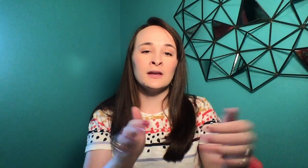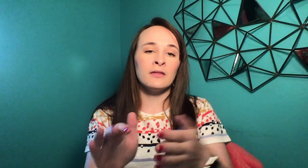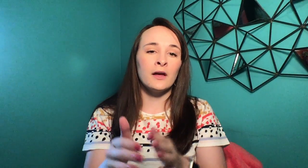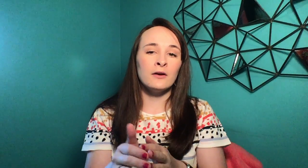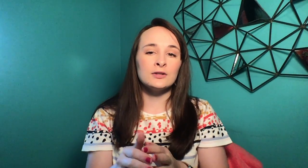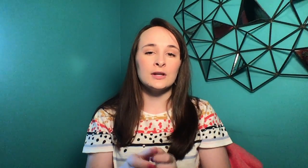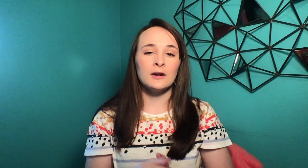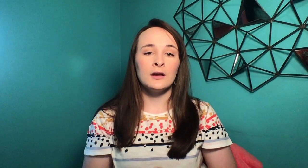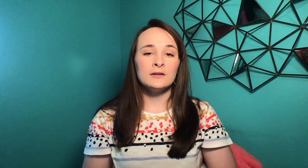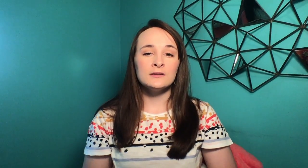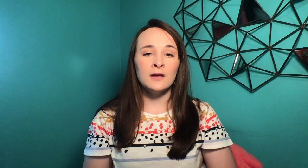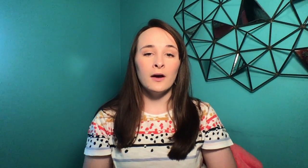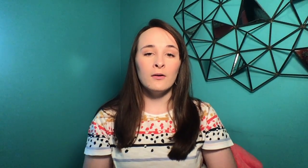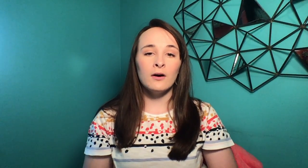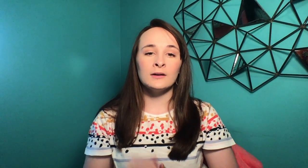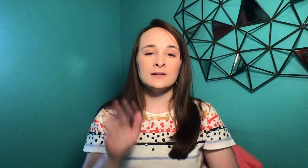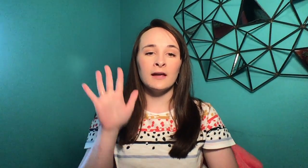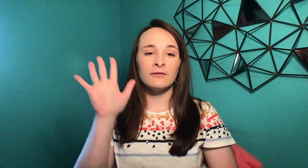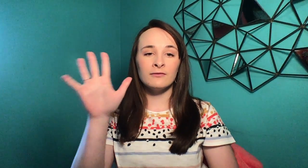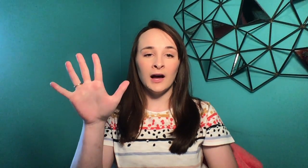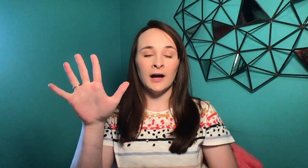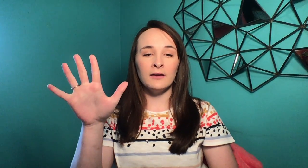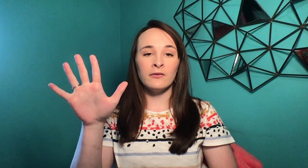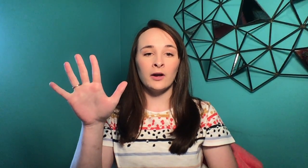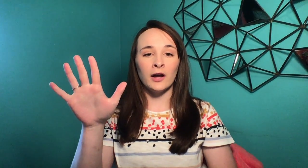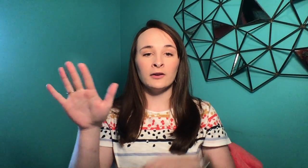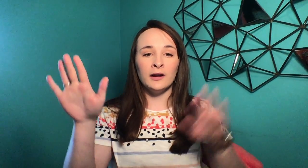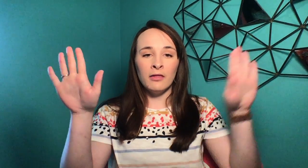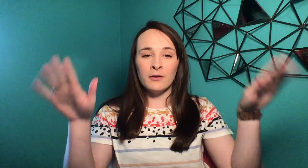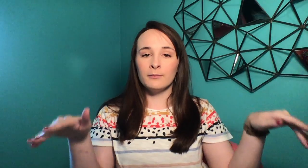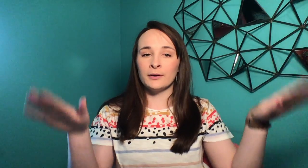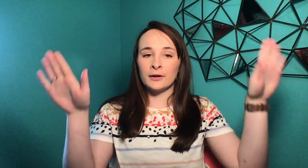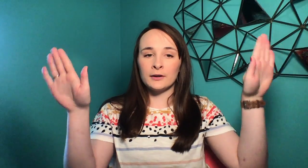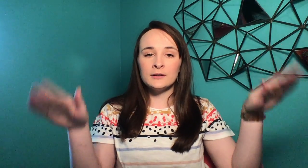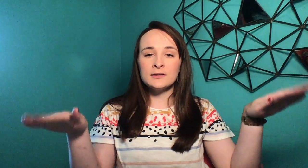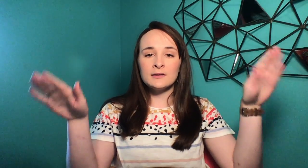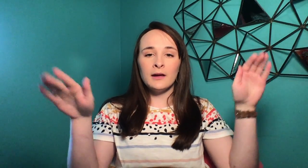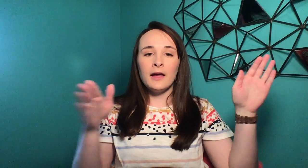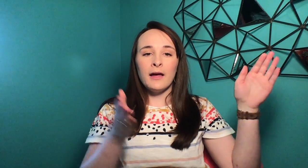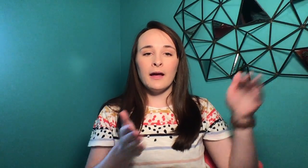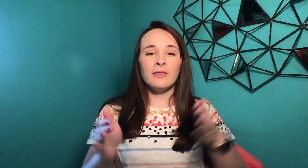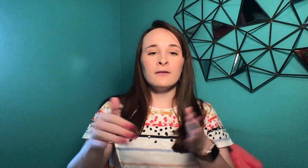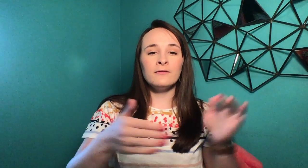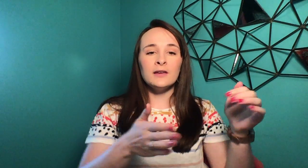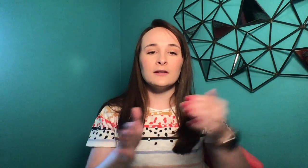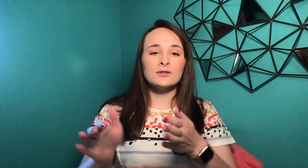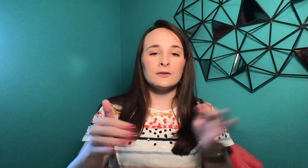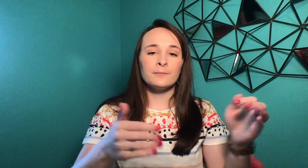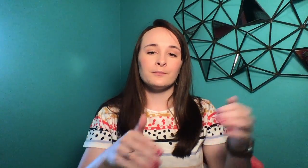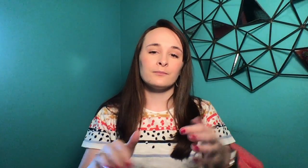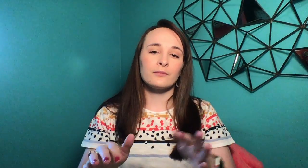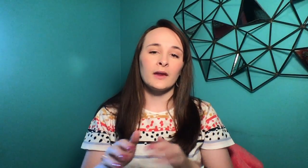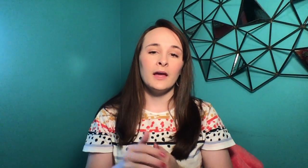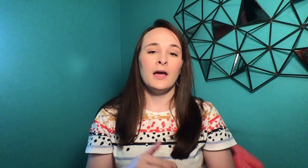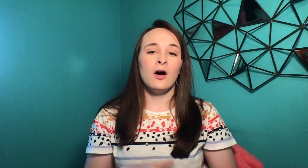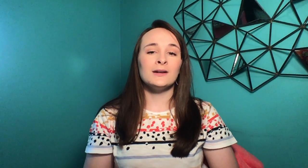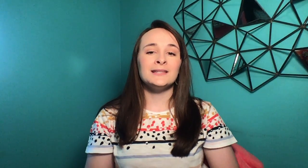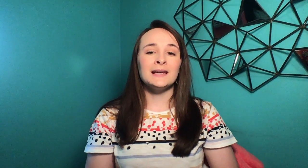in the ocean. So on day five, God created the birds and the fish. On day